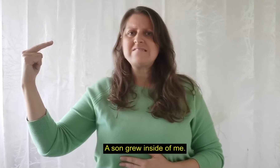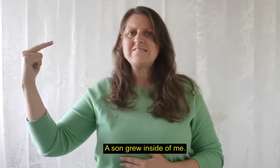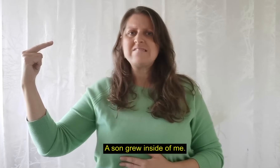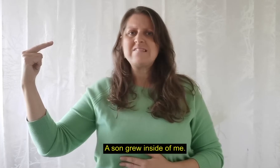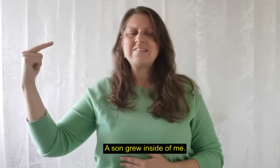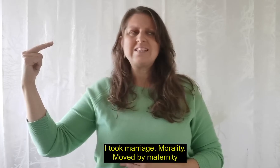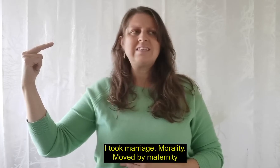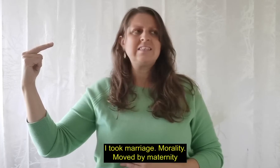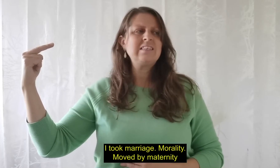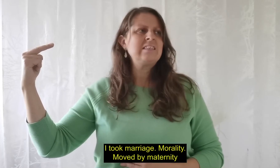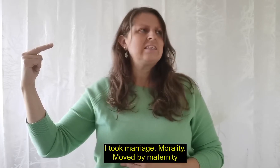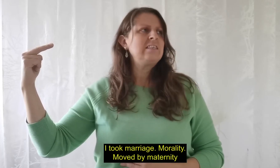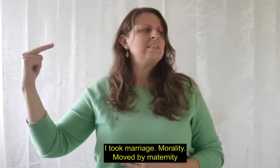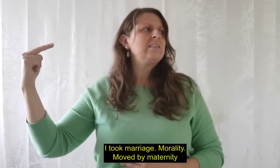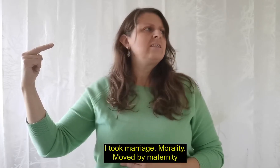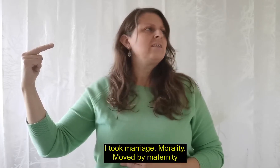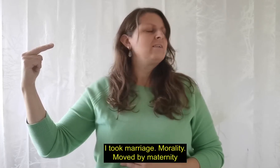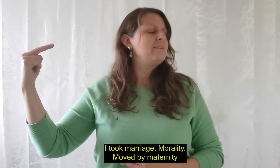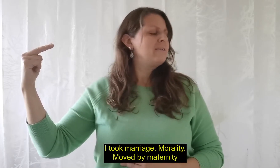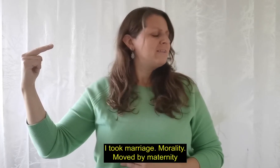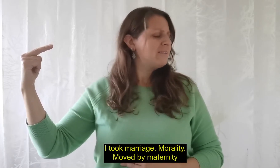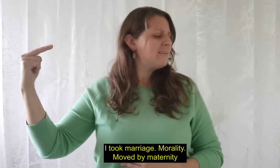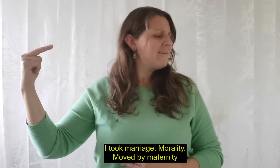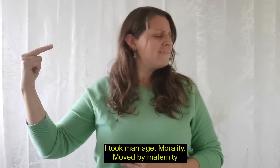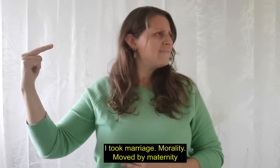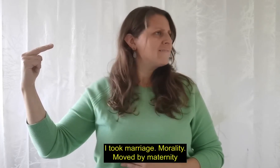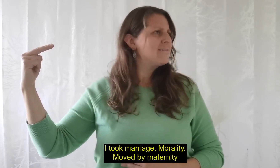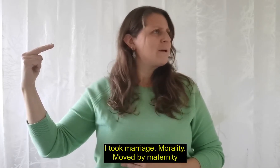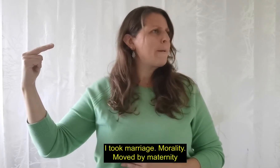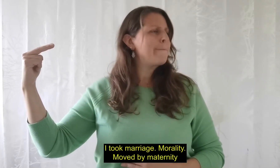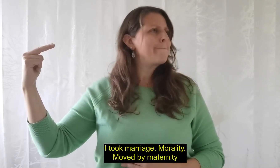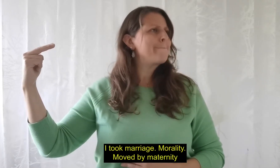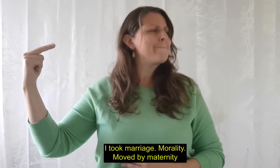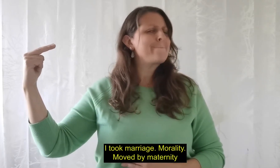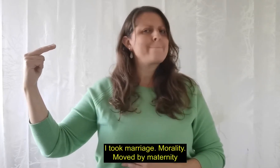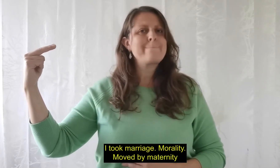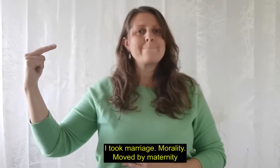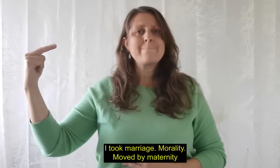grew inside of me